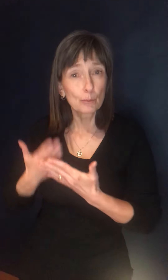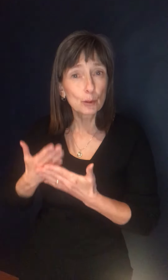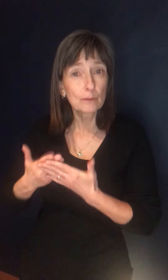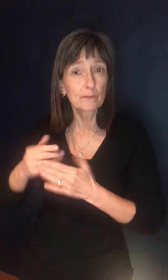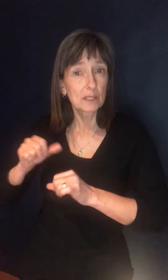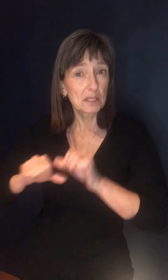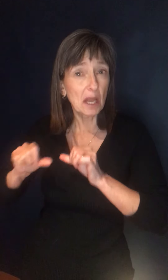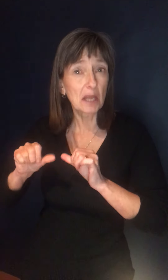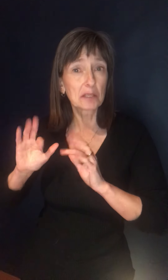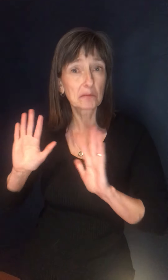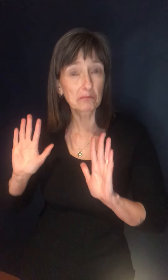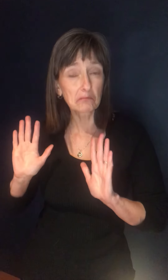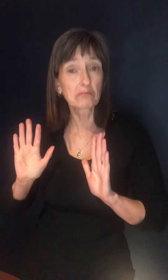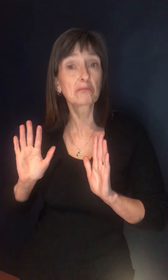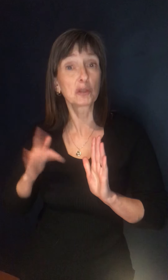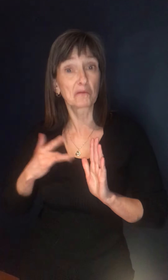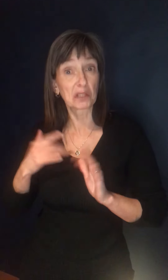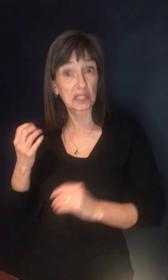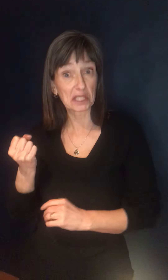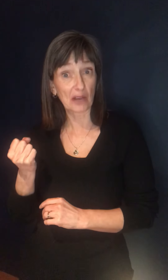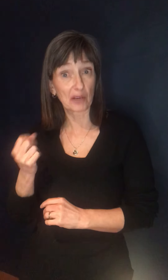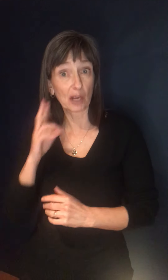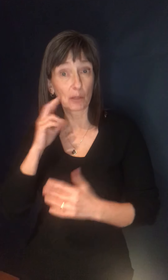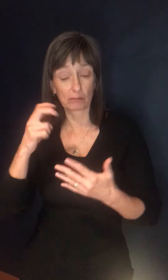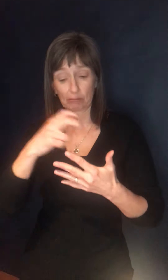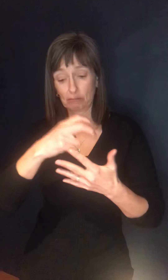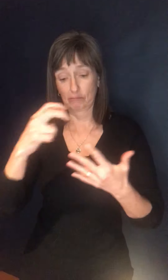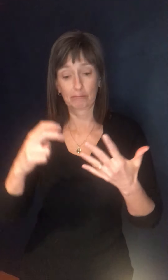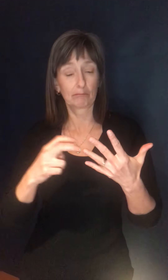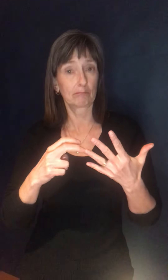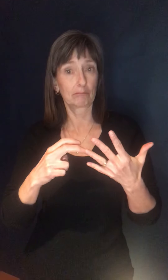to level two on Saturday, um, people are asking why not do it now?